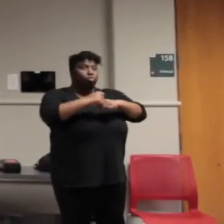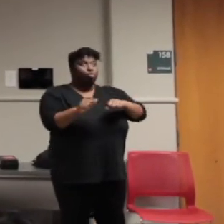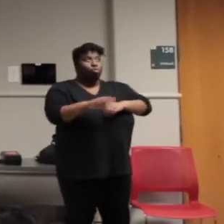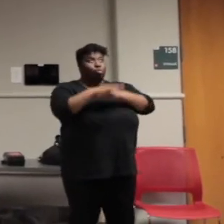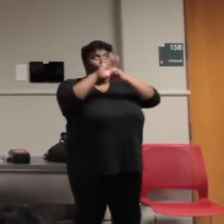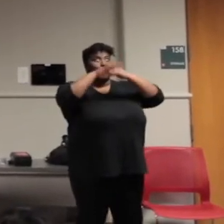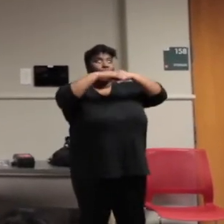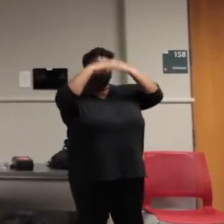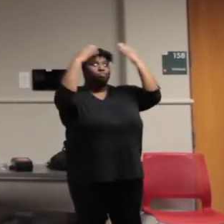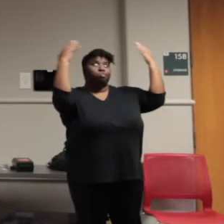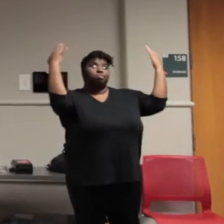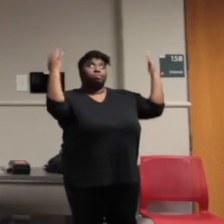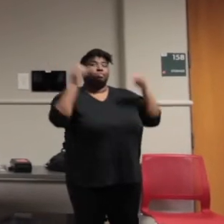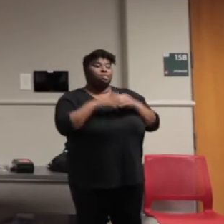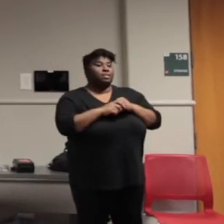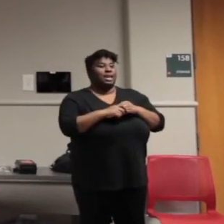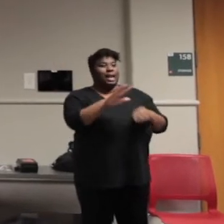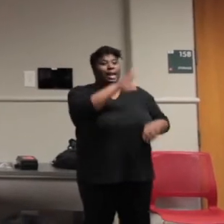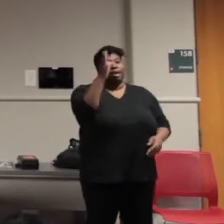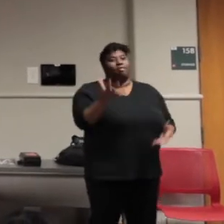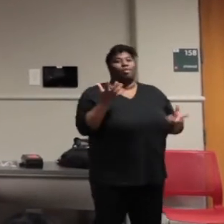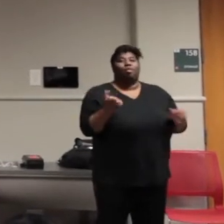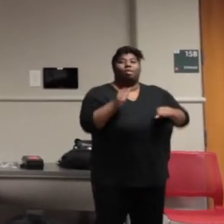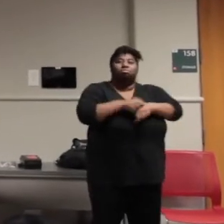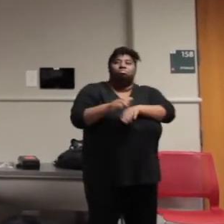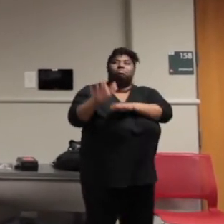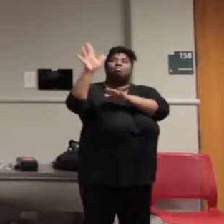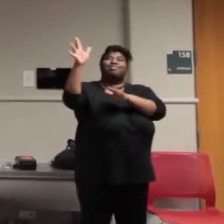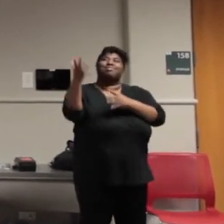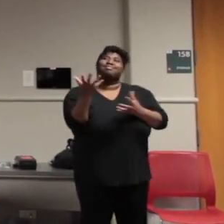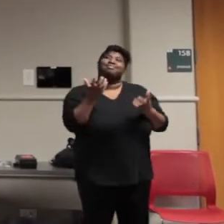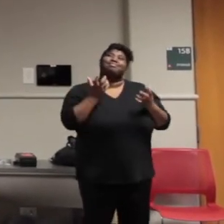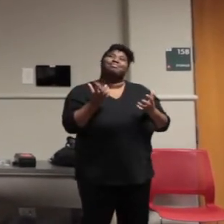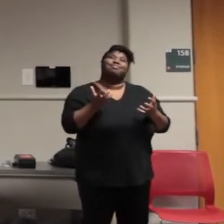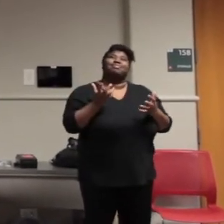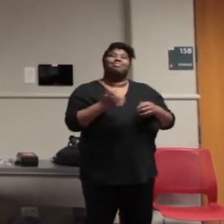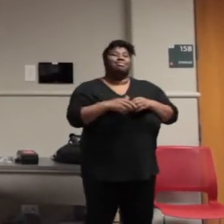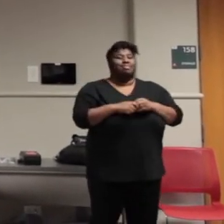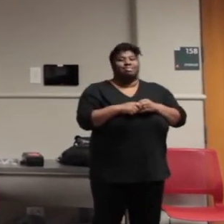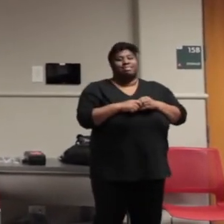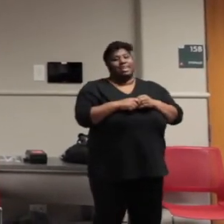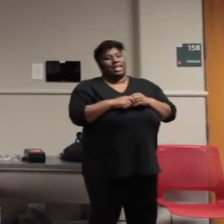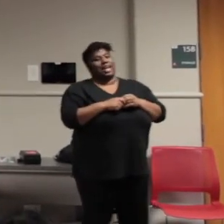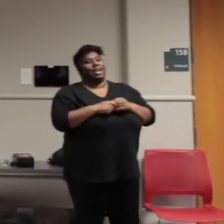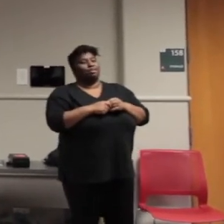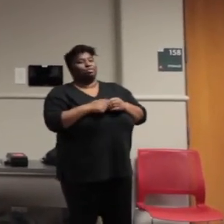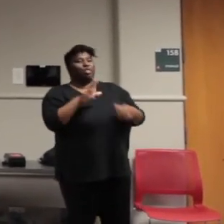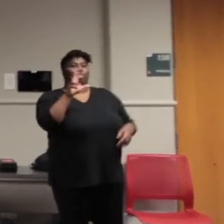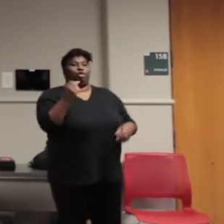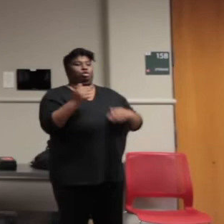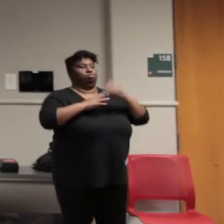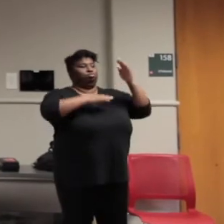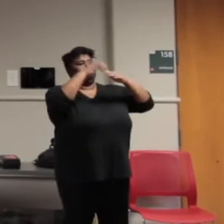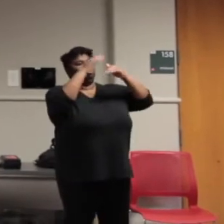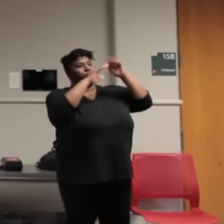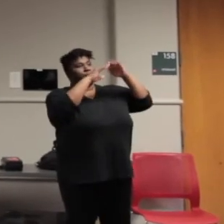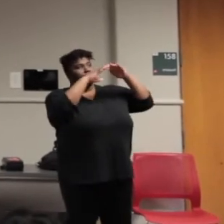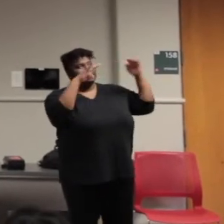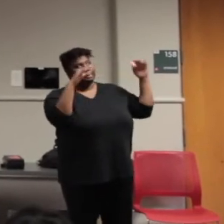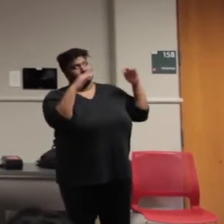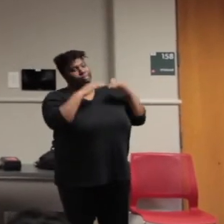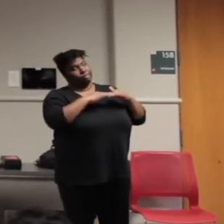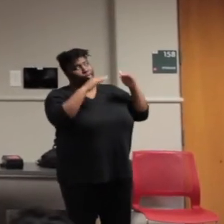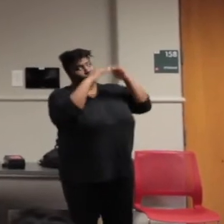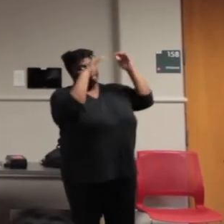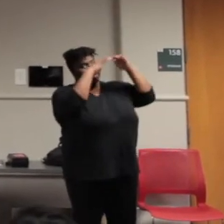I never wanted a mountain so bad that I would settle for 30 stories and a transit pass. But I am looking for